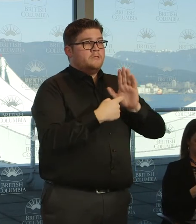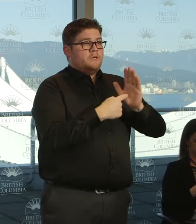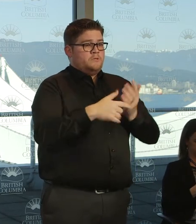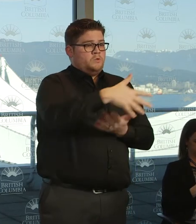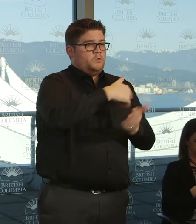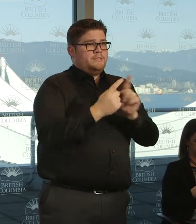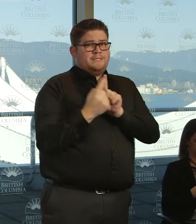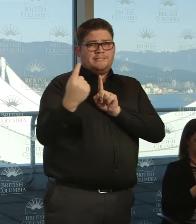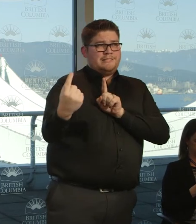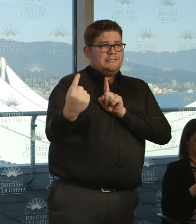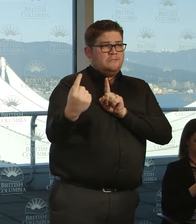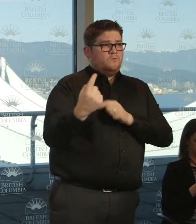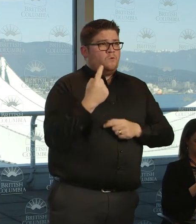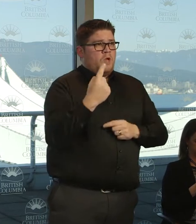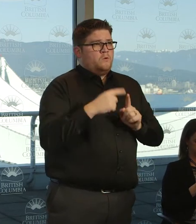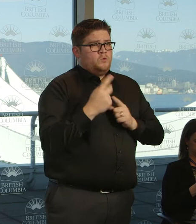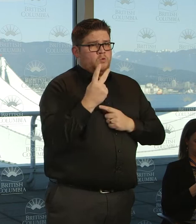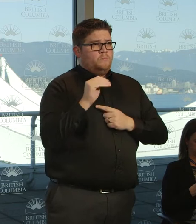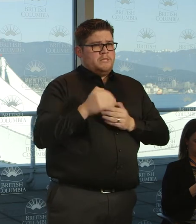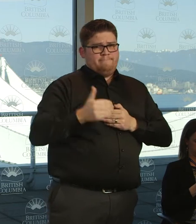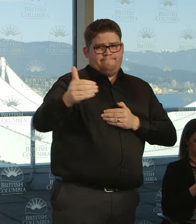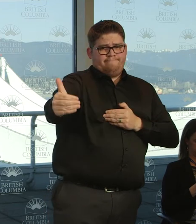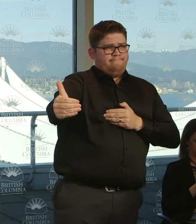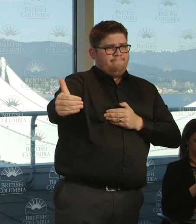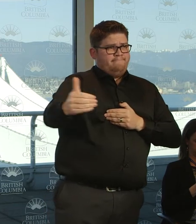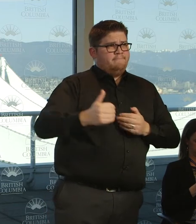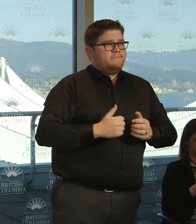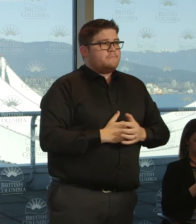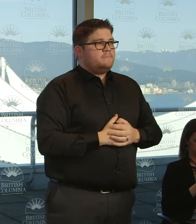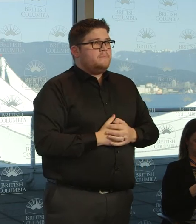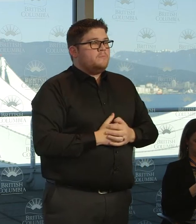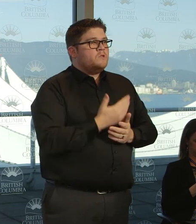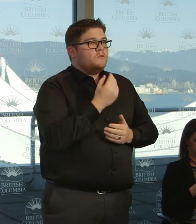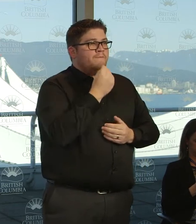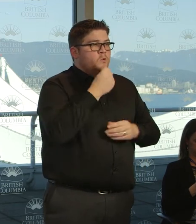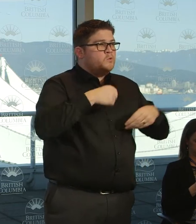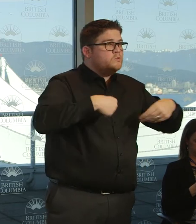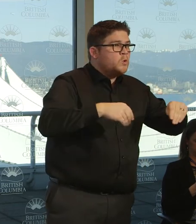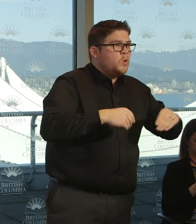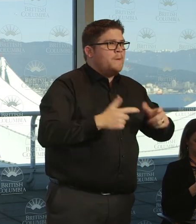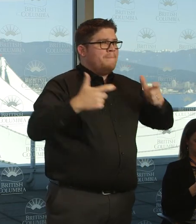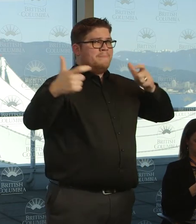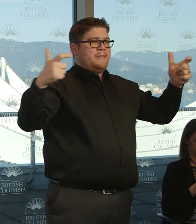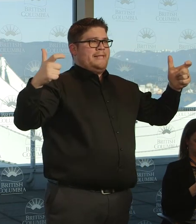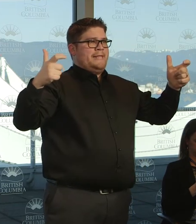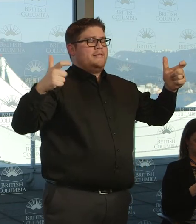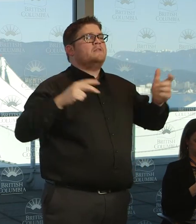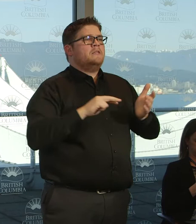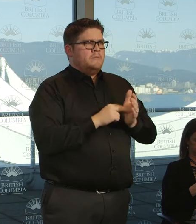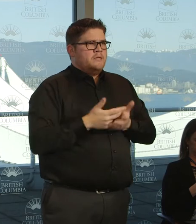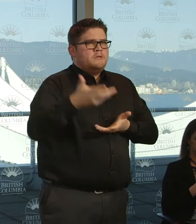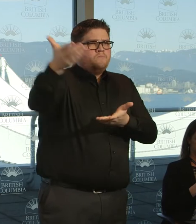one to two metres around people in your business. If you're a grocery store that's a very large one, that may mean that you can accommodate several hundred